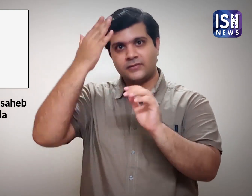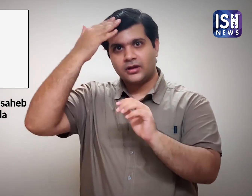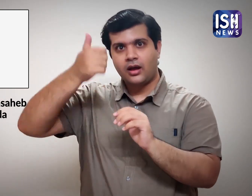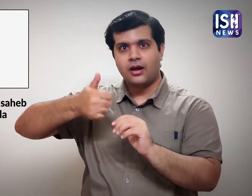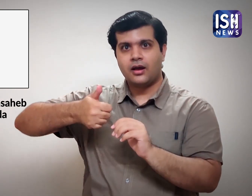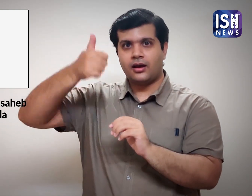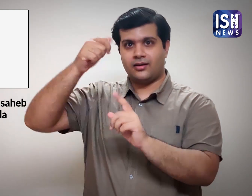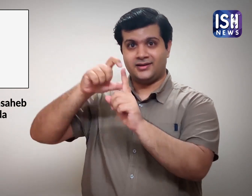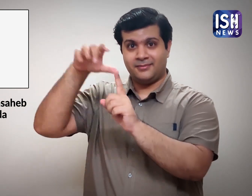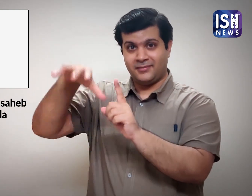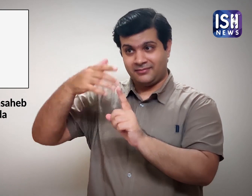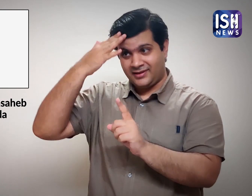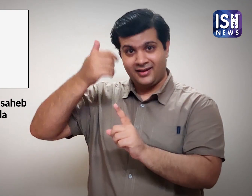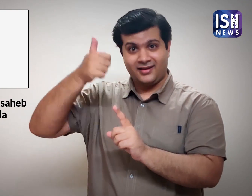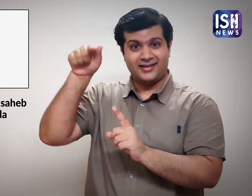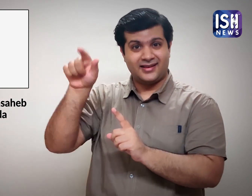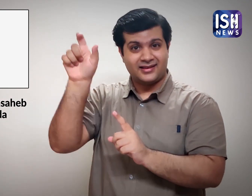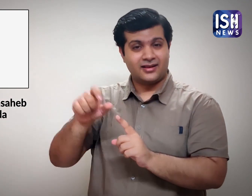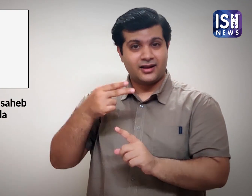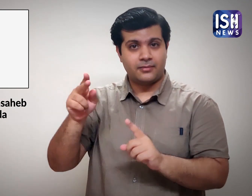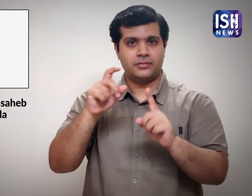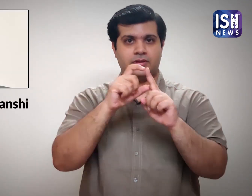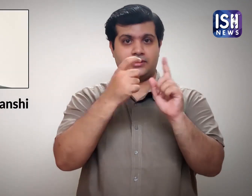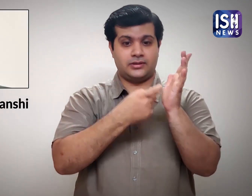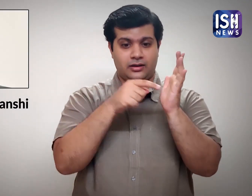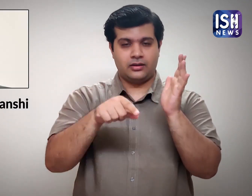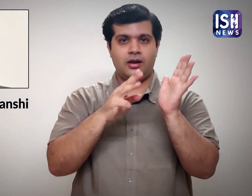Suryawanshi, Head of the Geography Department said, 10.